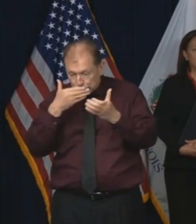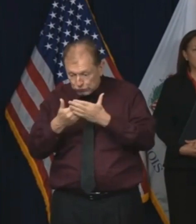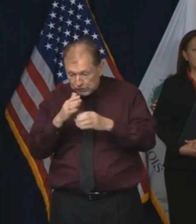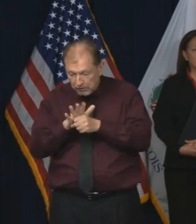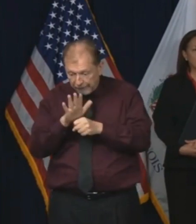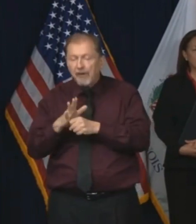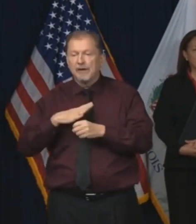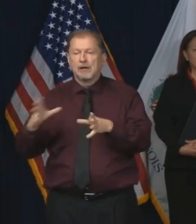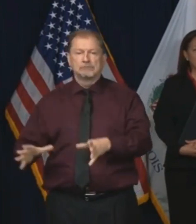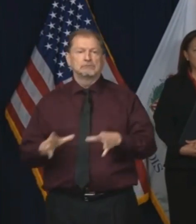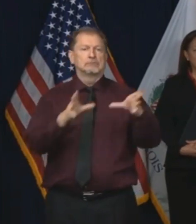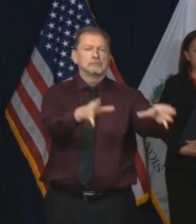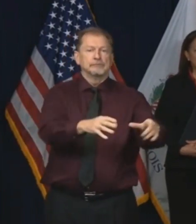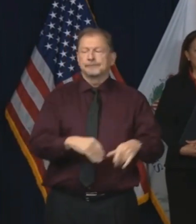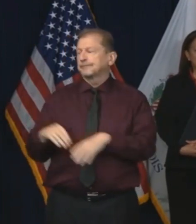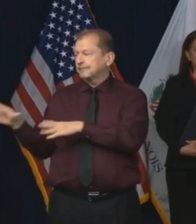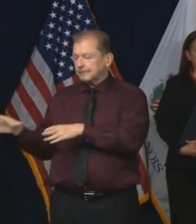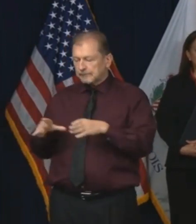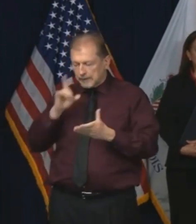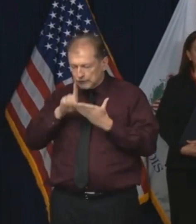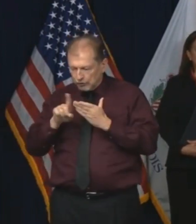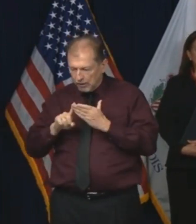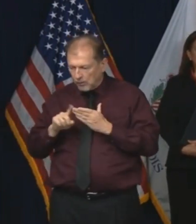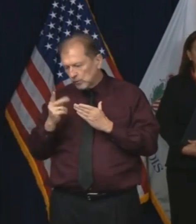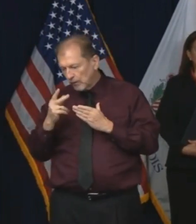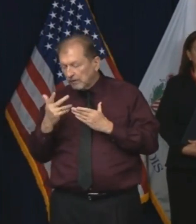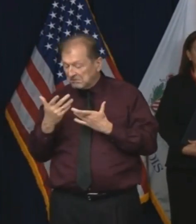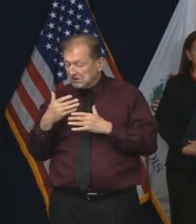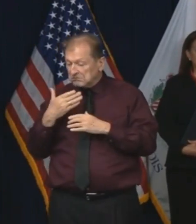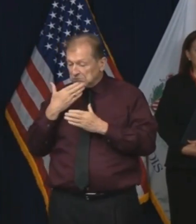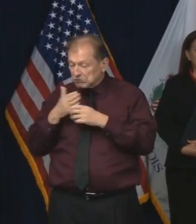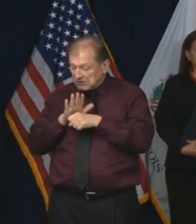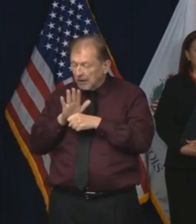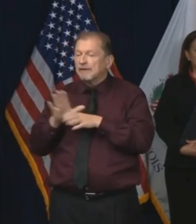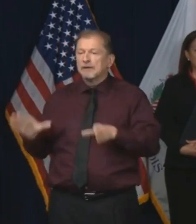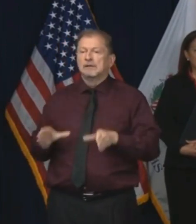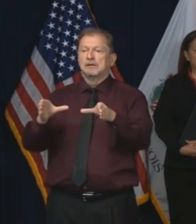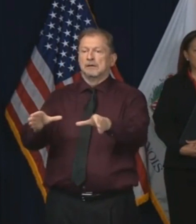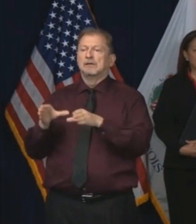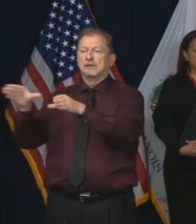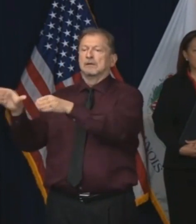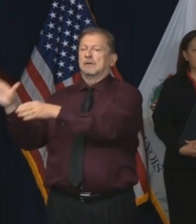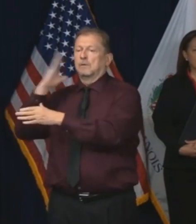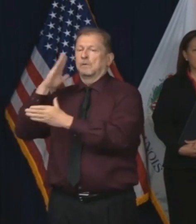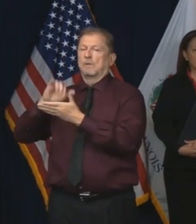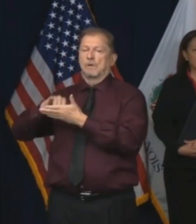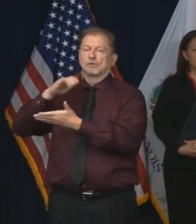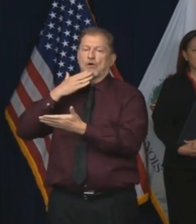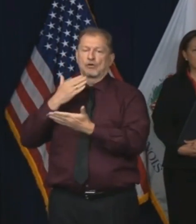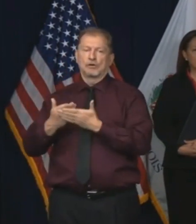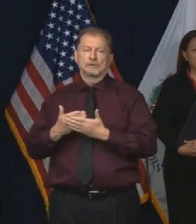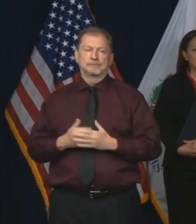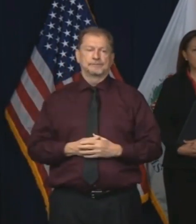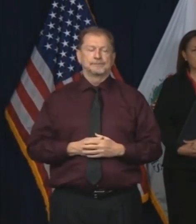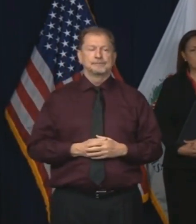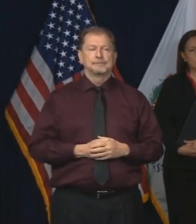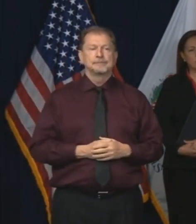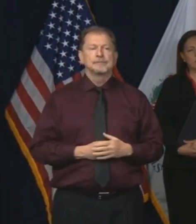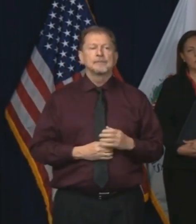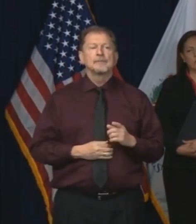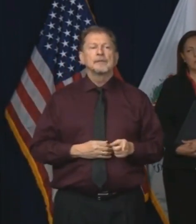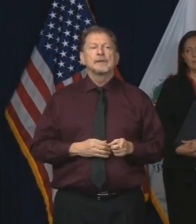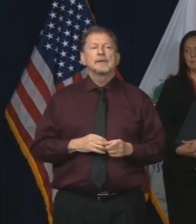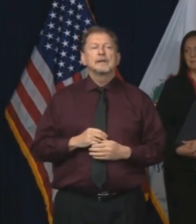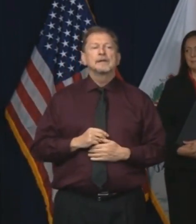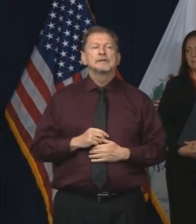and just make sure that that, you know, that that mask itself works. And that way, we know at least those are good and then we can move on. Okay. This one